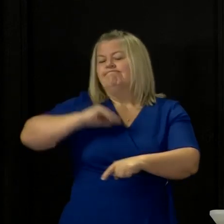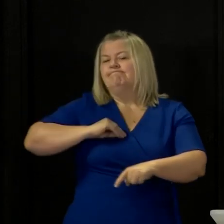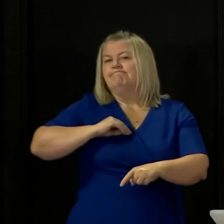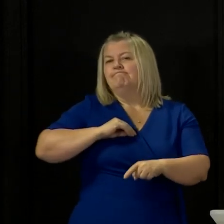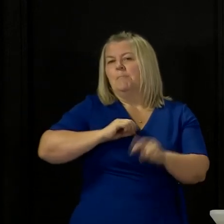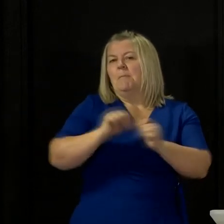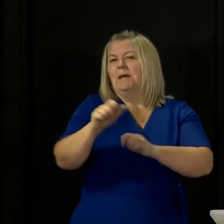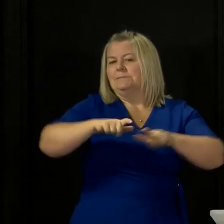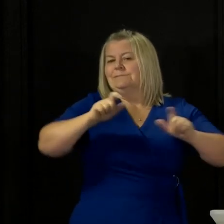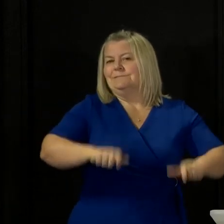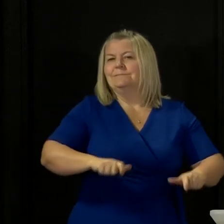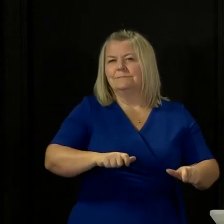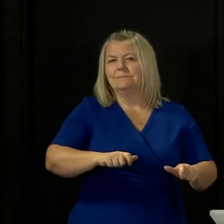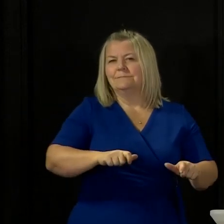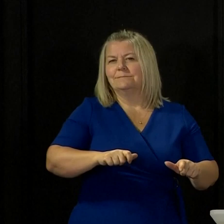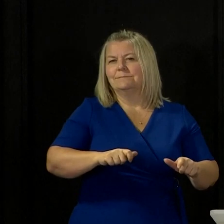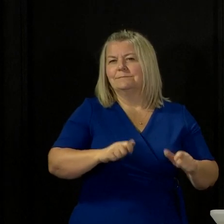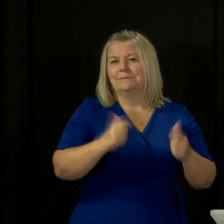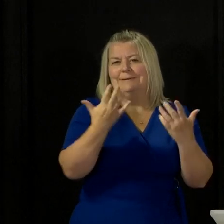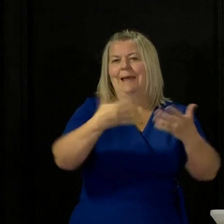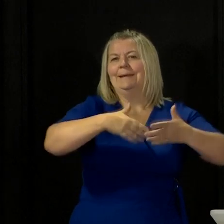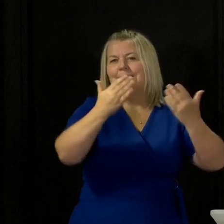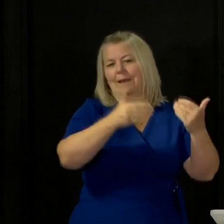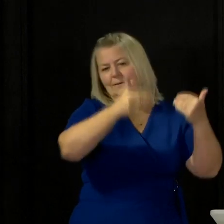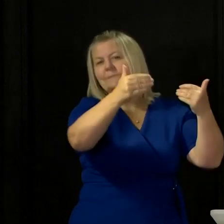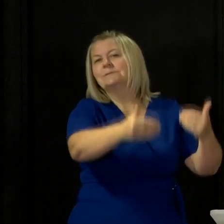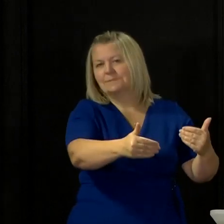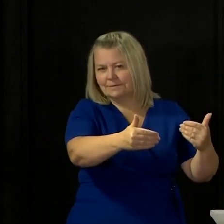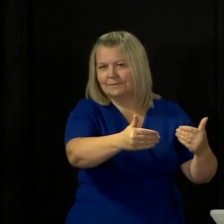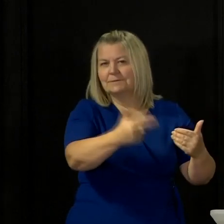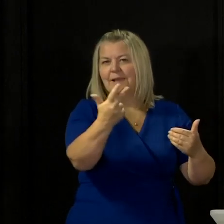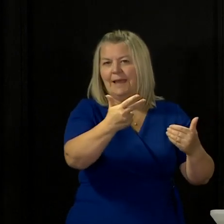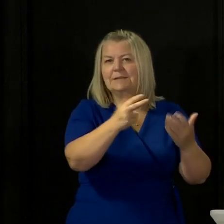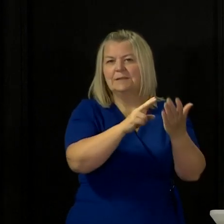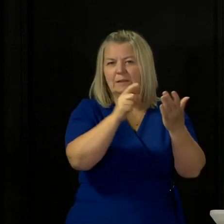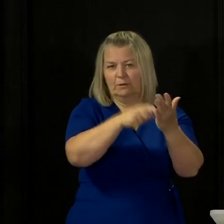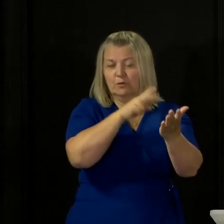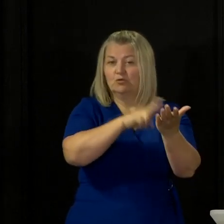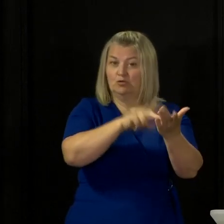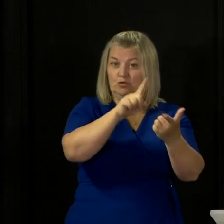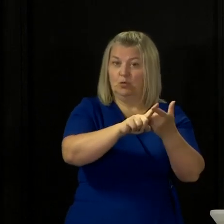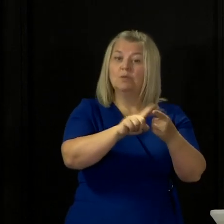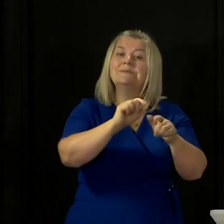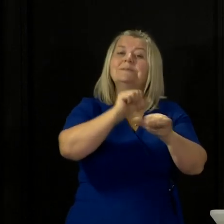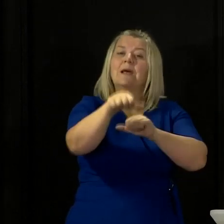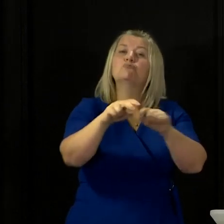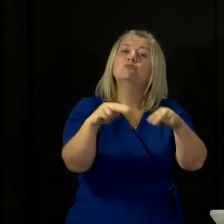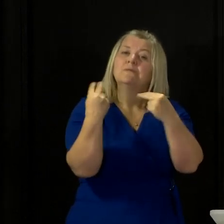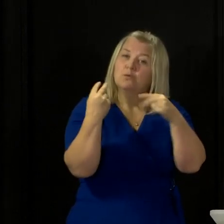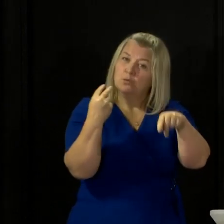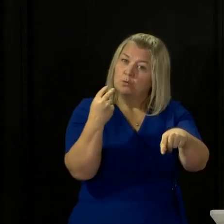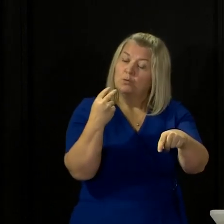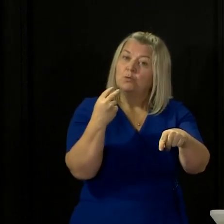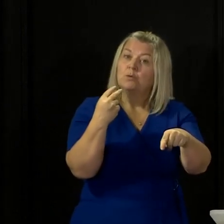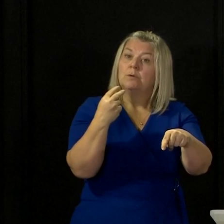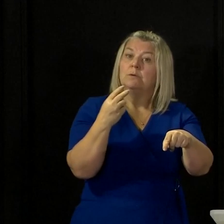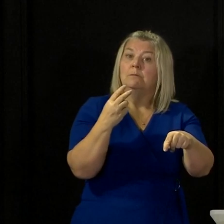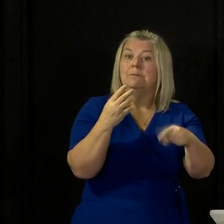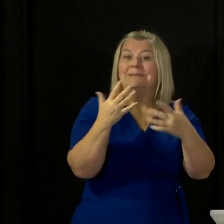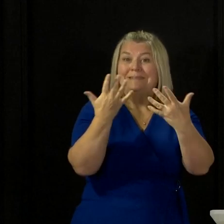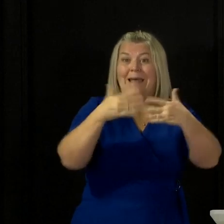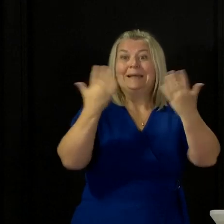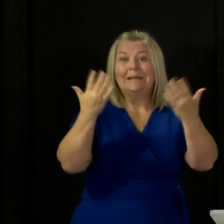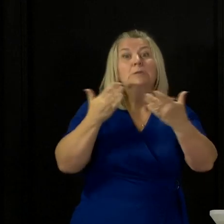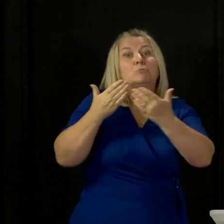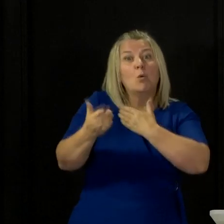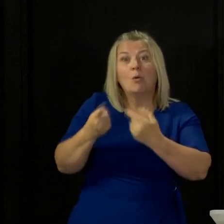safe and what is not safe. The reason we are saying the 18th of June is because that is our next review date, and that gives us some further days to make sure